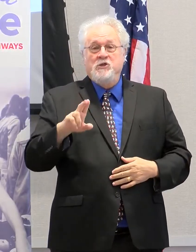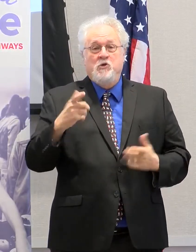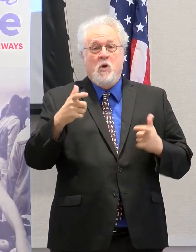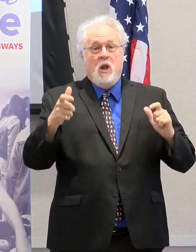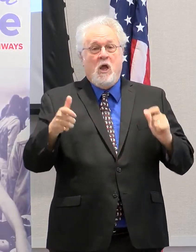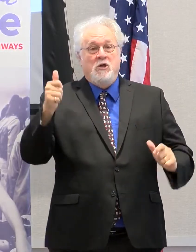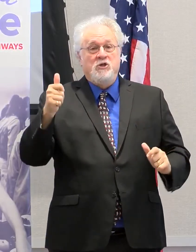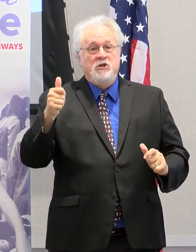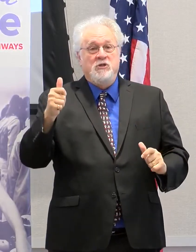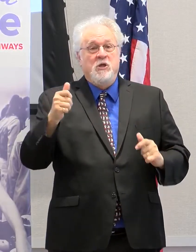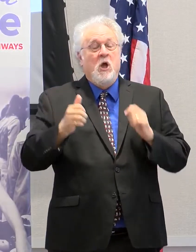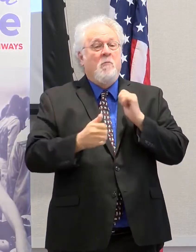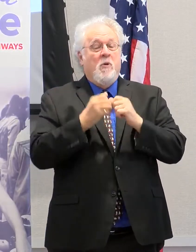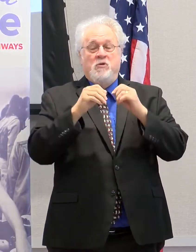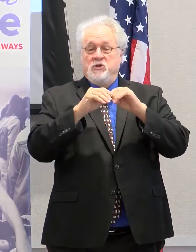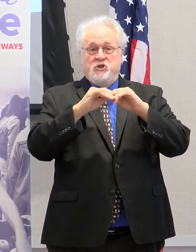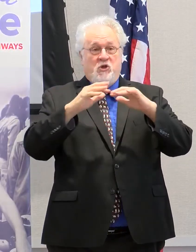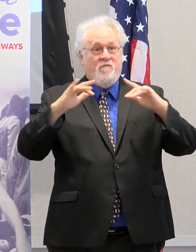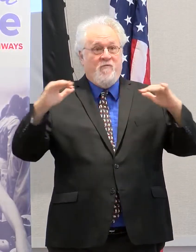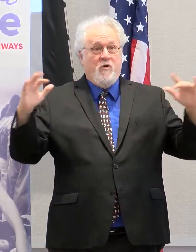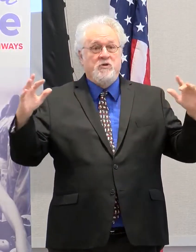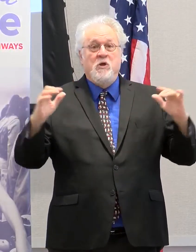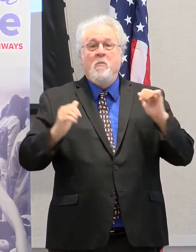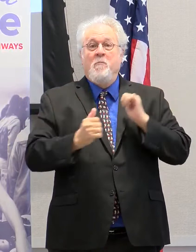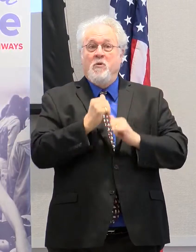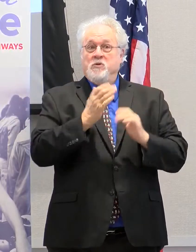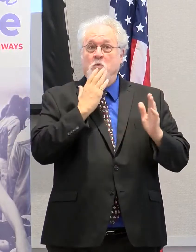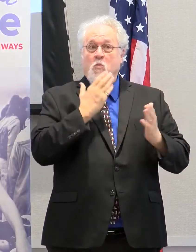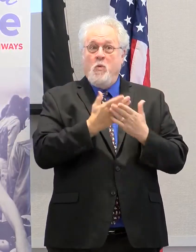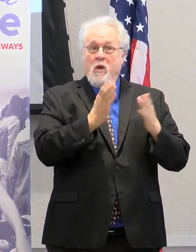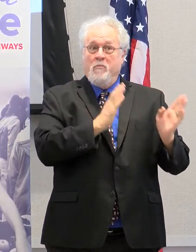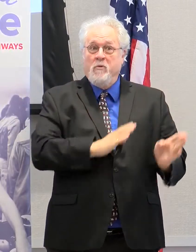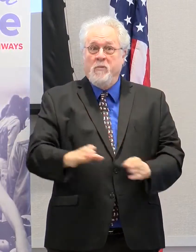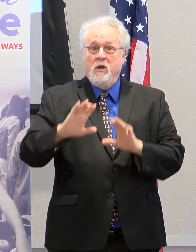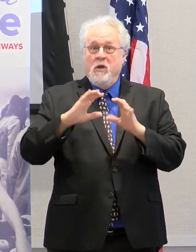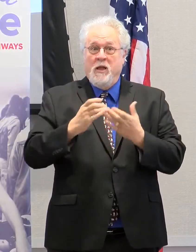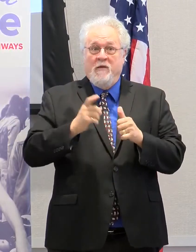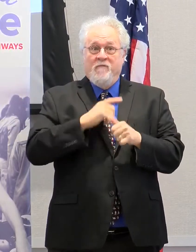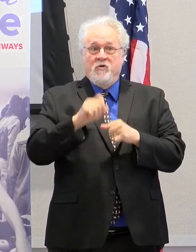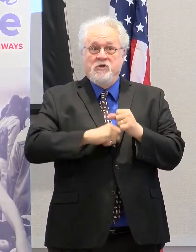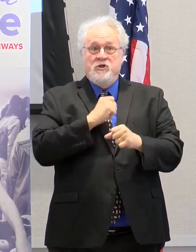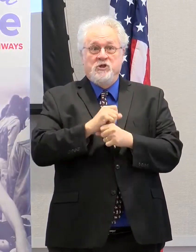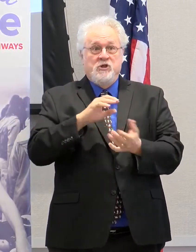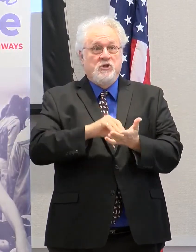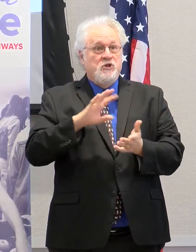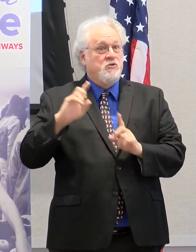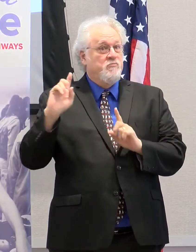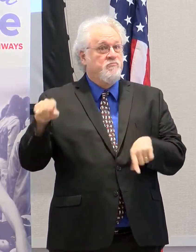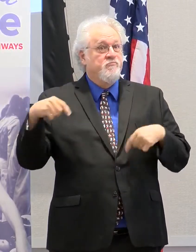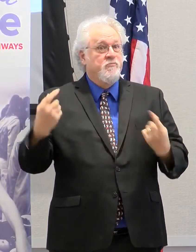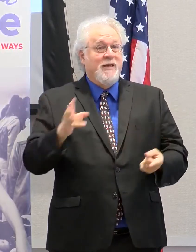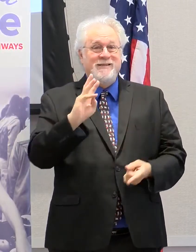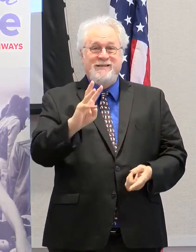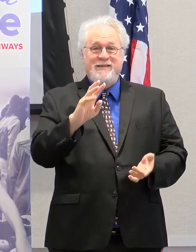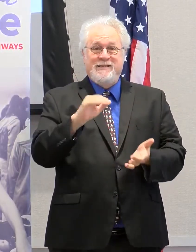largest, most diverse, and most well-prepared class of first-year students ever, 6